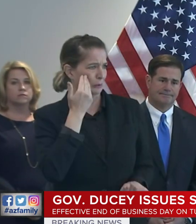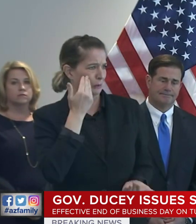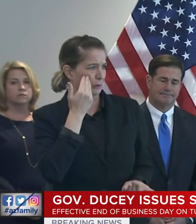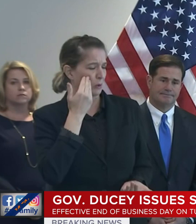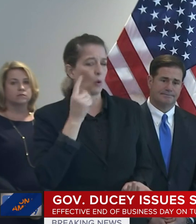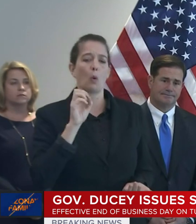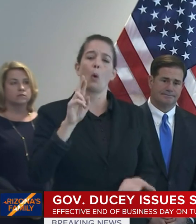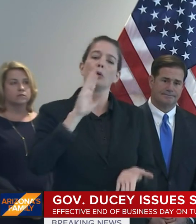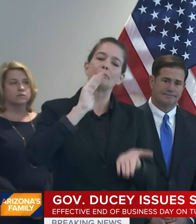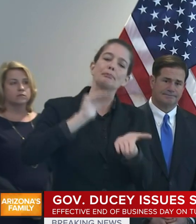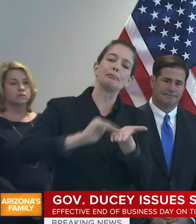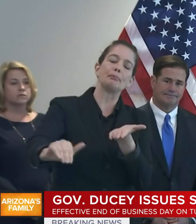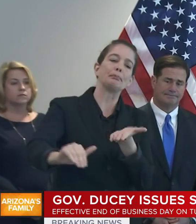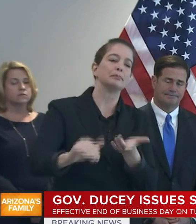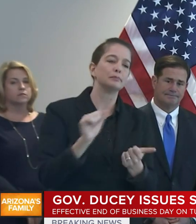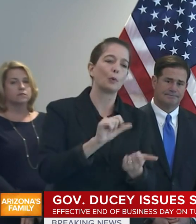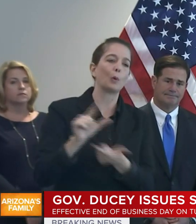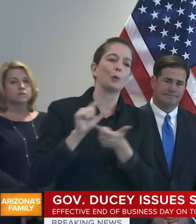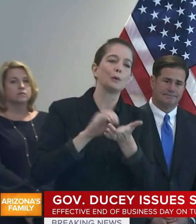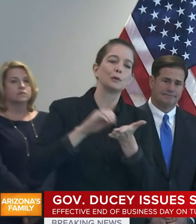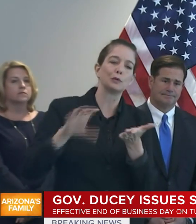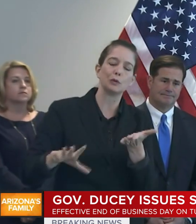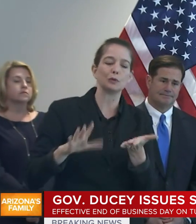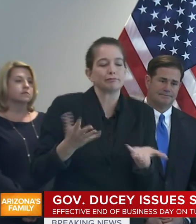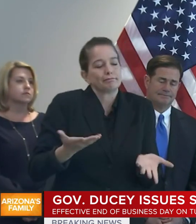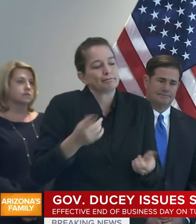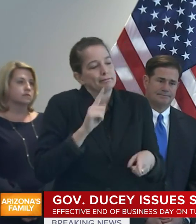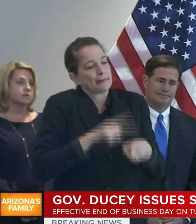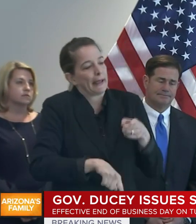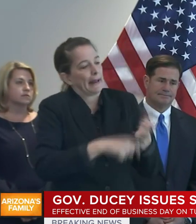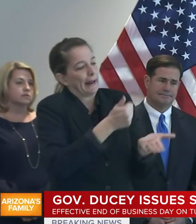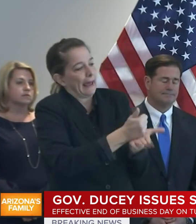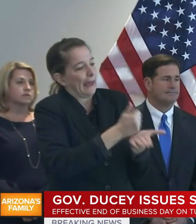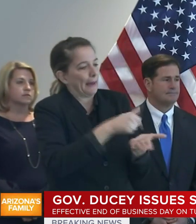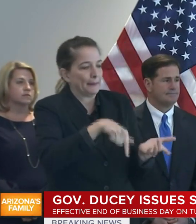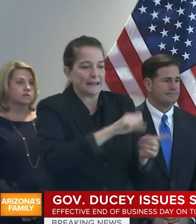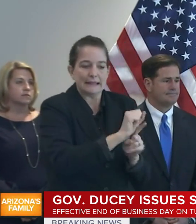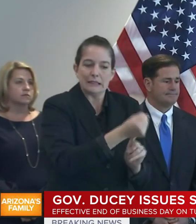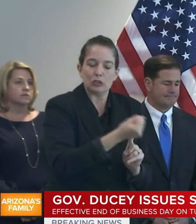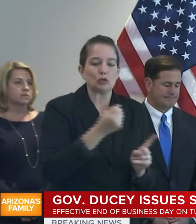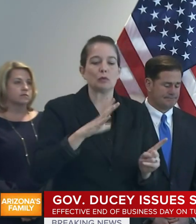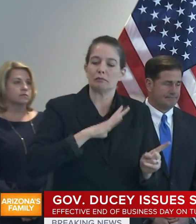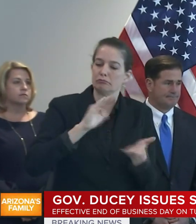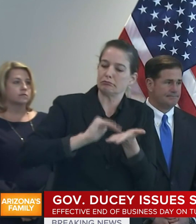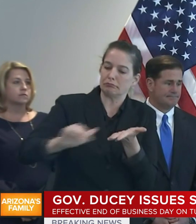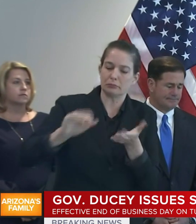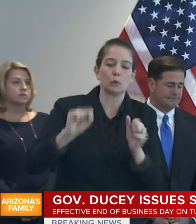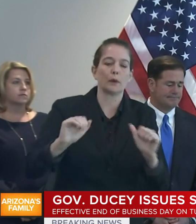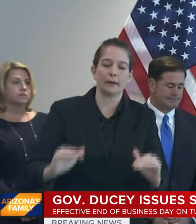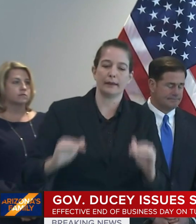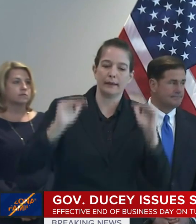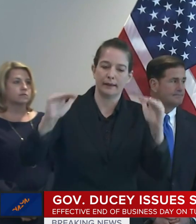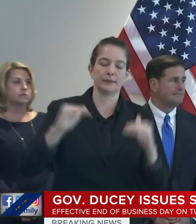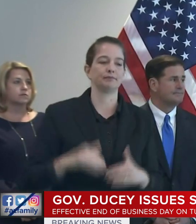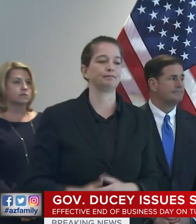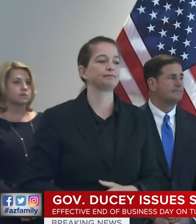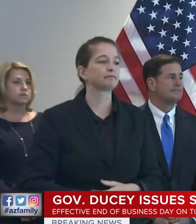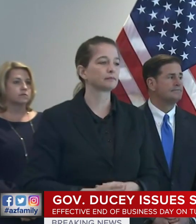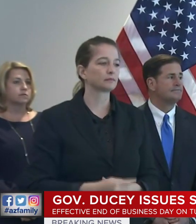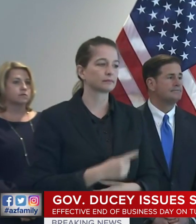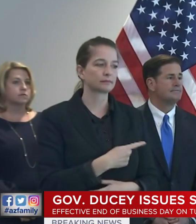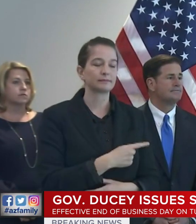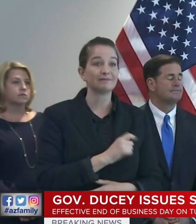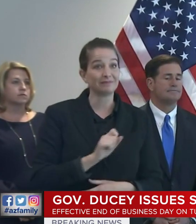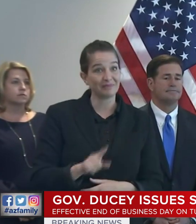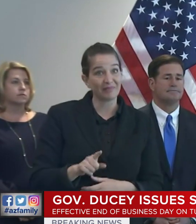get a pass because of the extenuating circumstances they find themselves in? This has been a very difficult line to